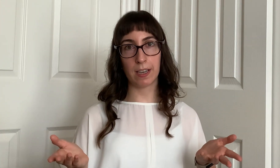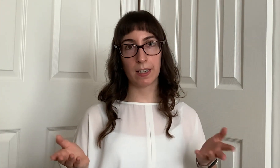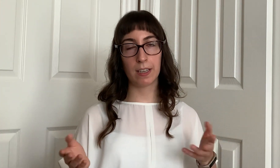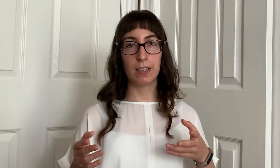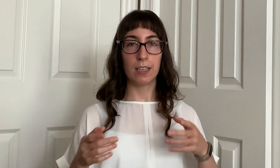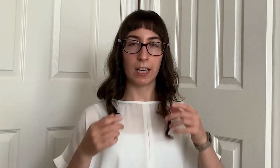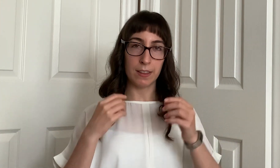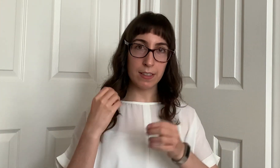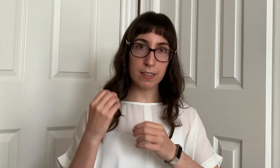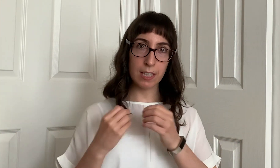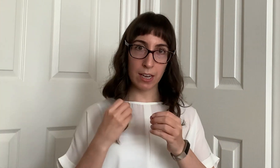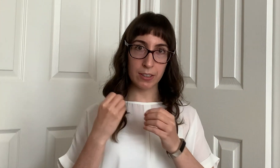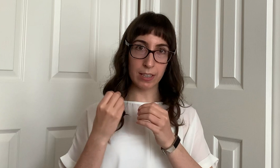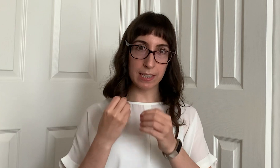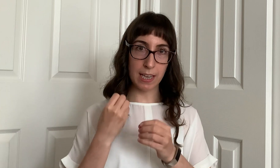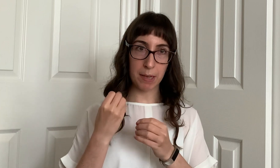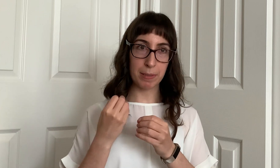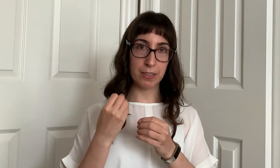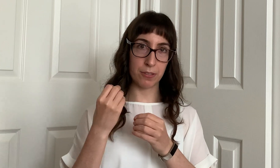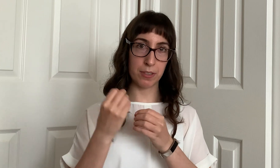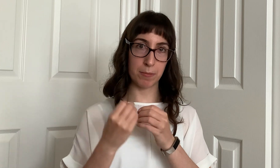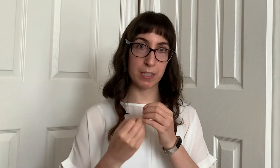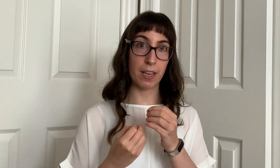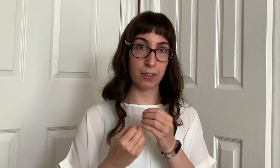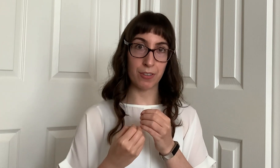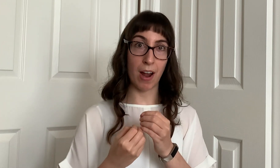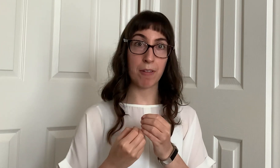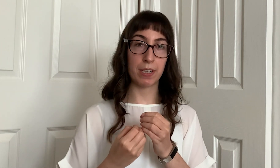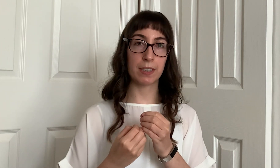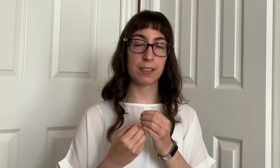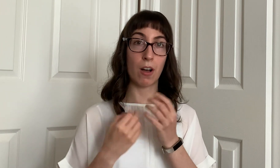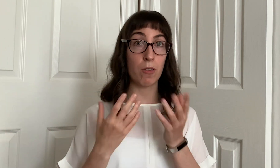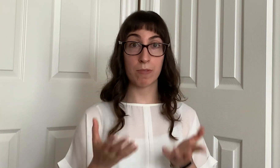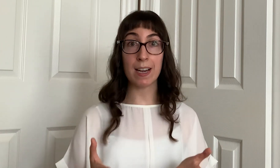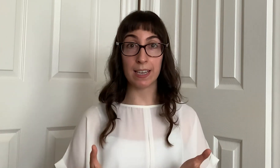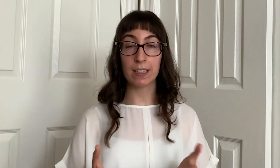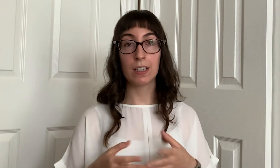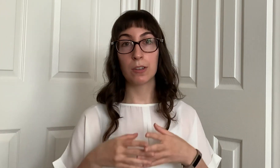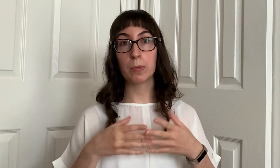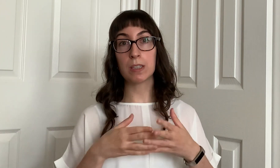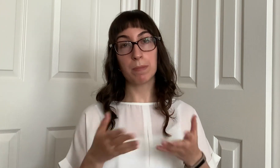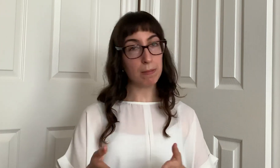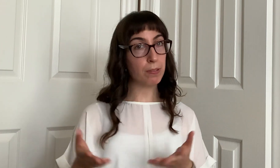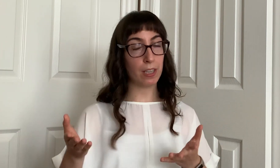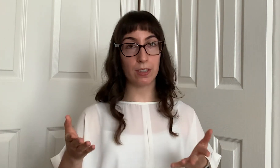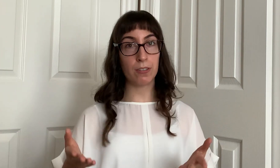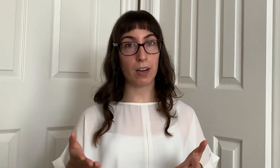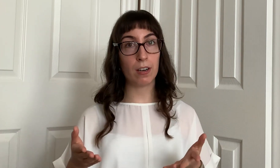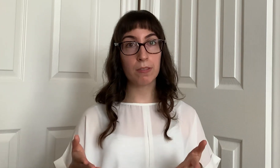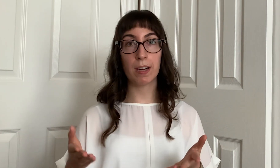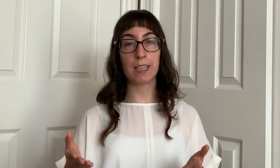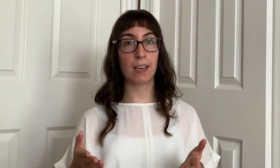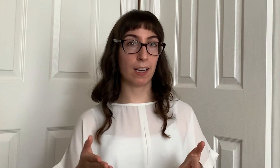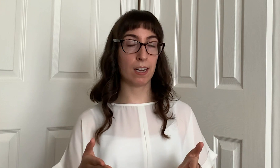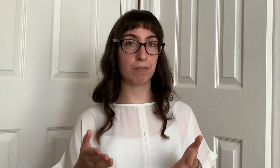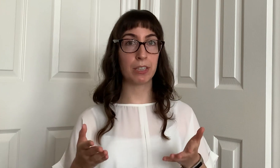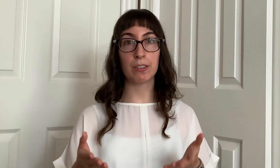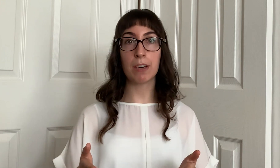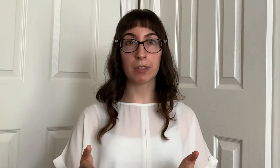is like and this is how you can tap into some psychographics already with the people that you already have in your